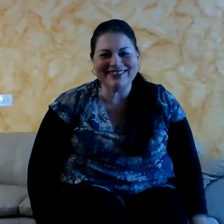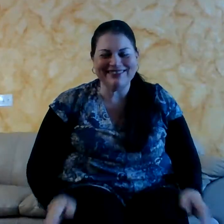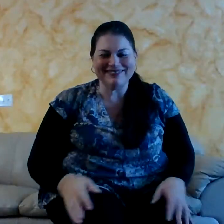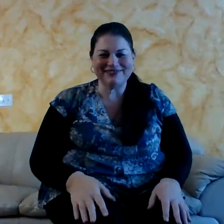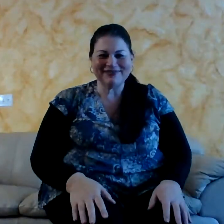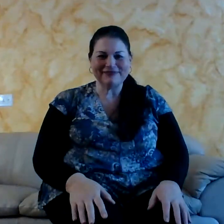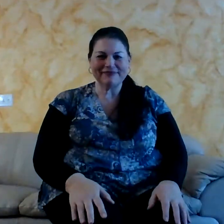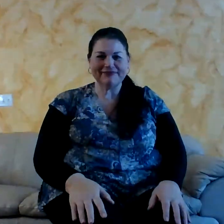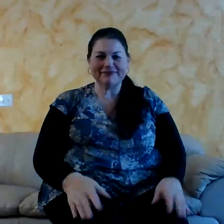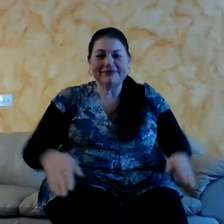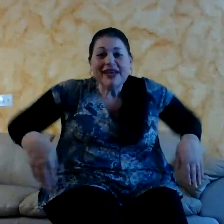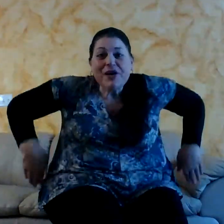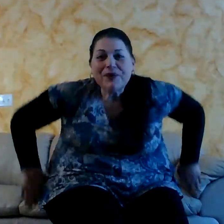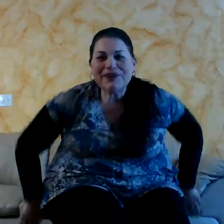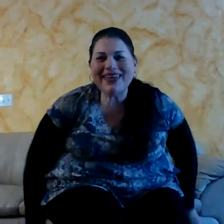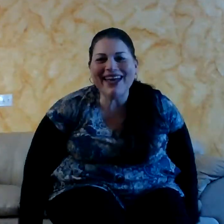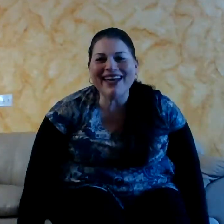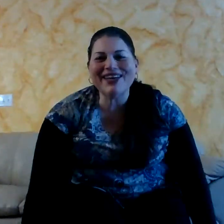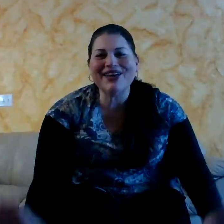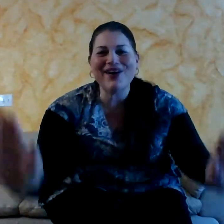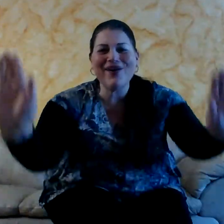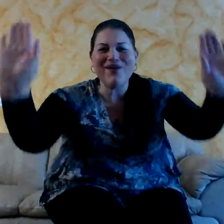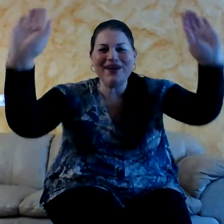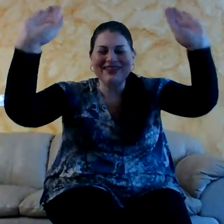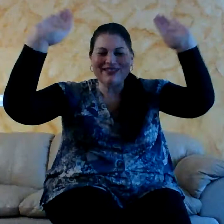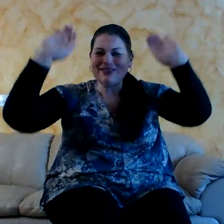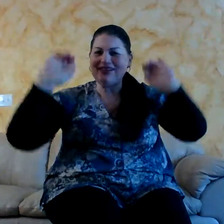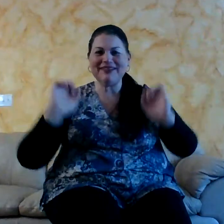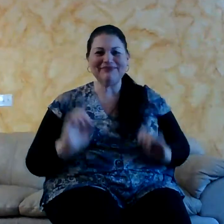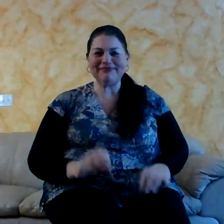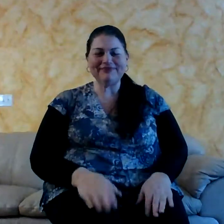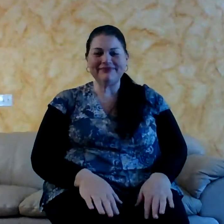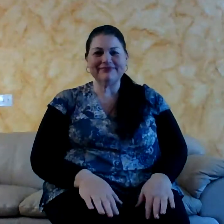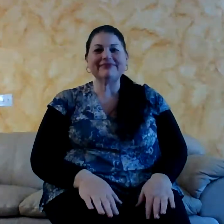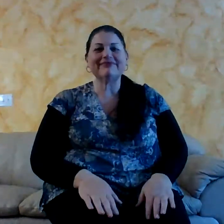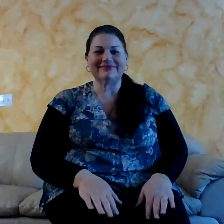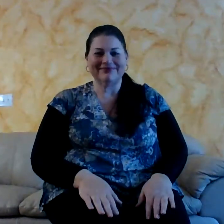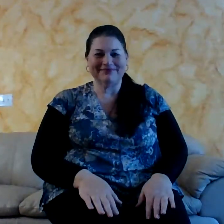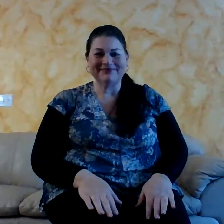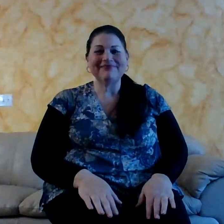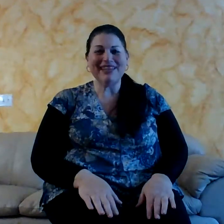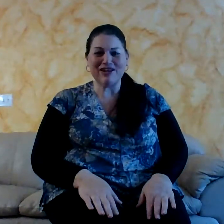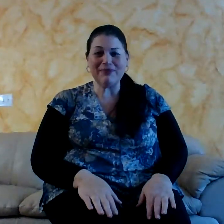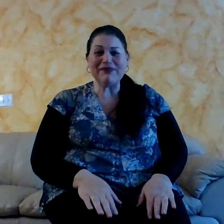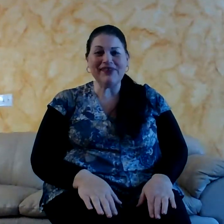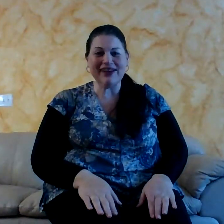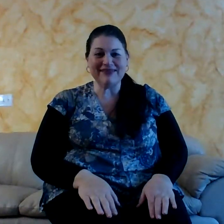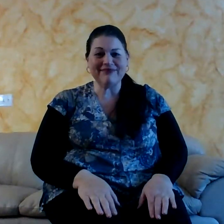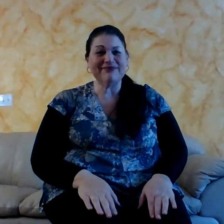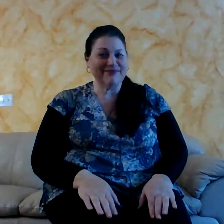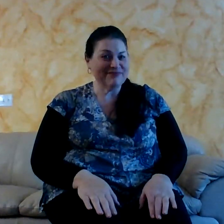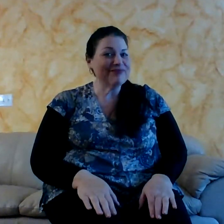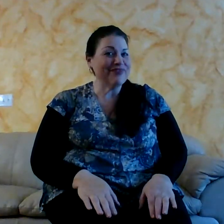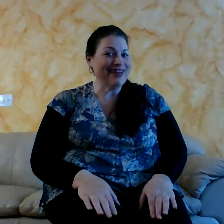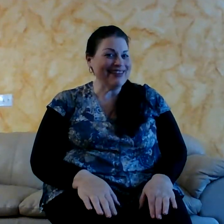can't go under it. can't go under it. That could be fun. could That